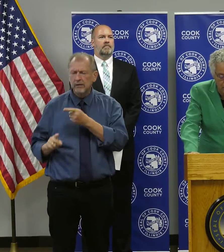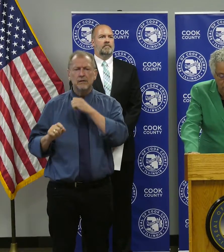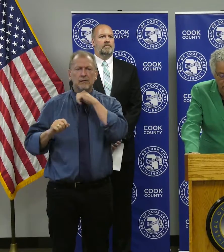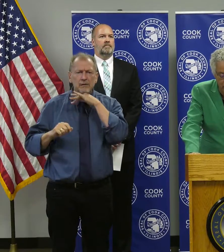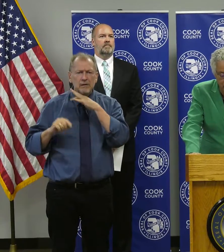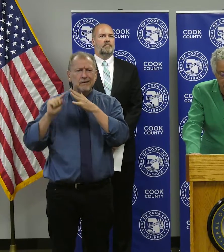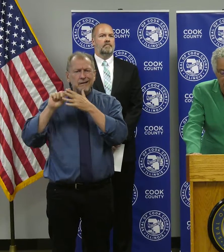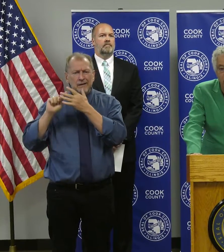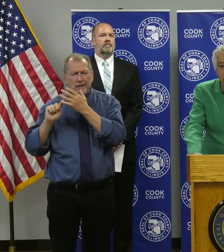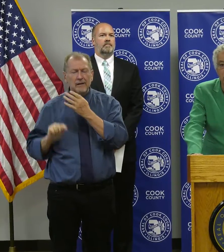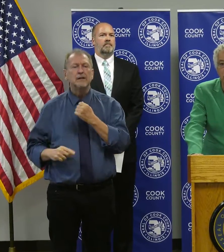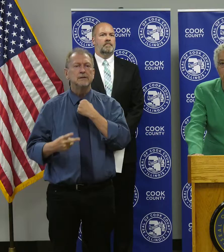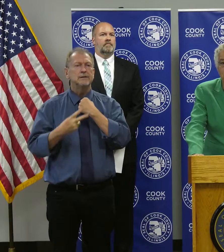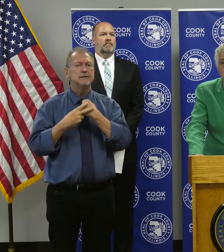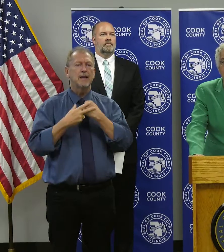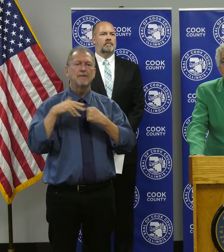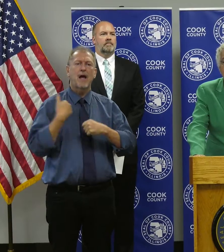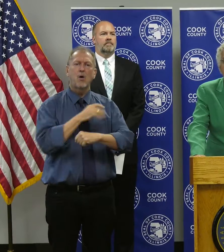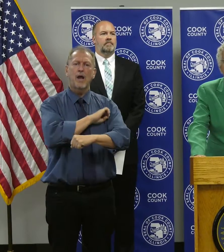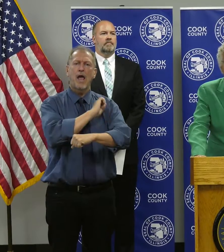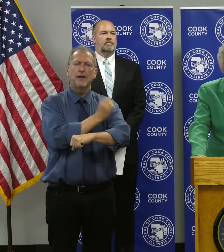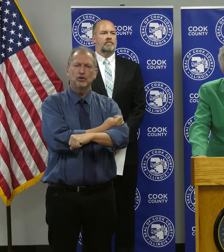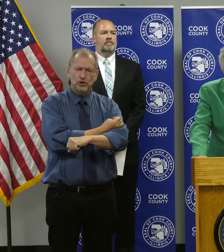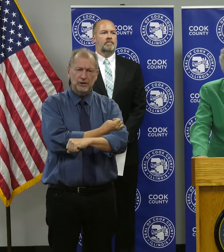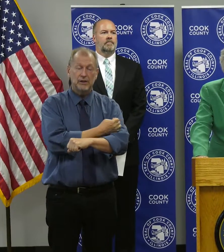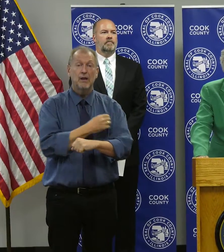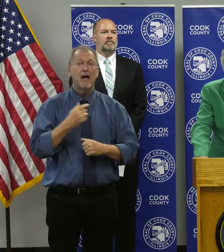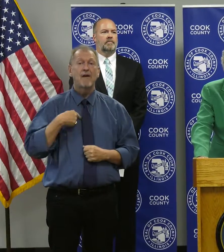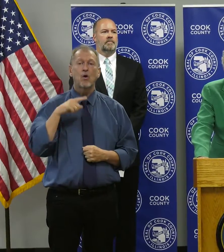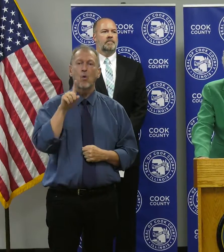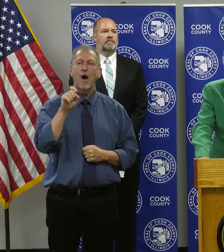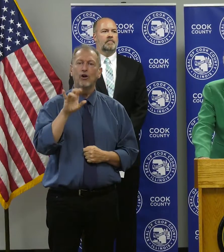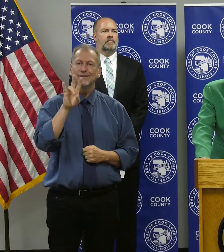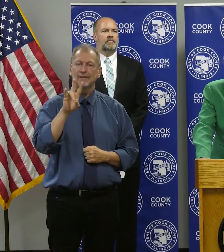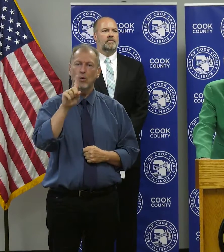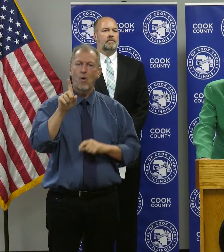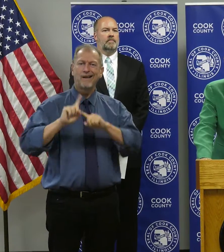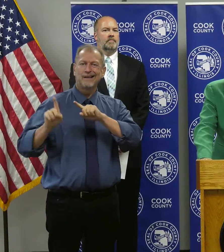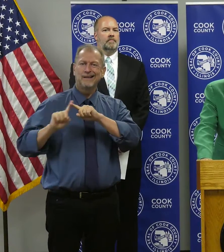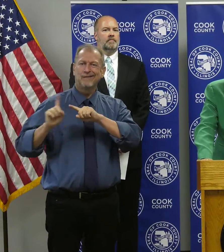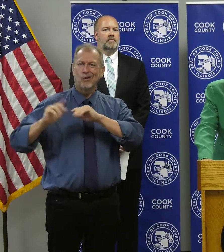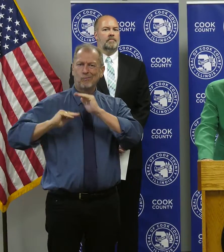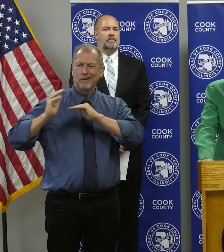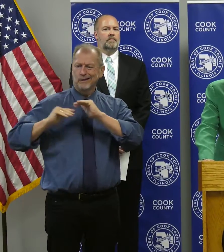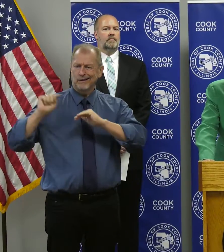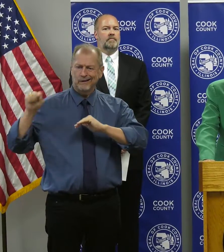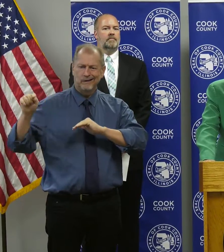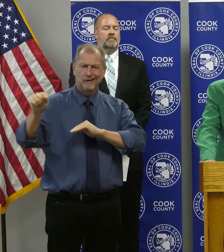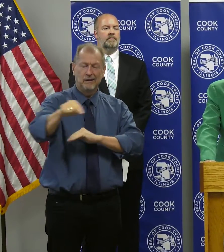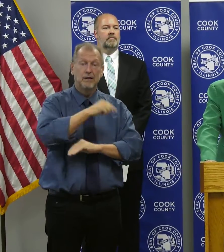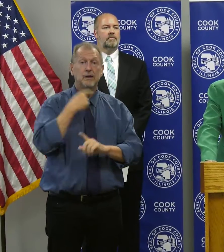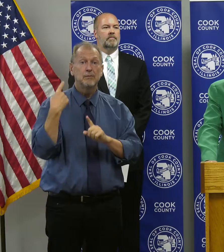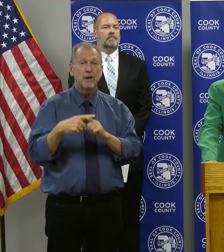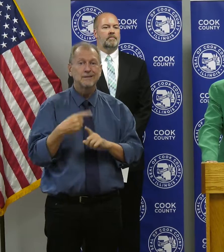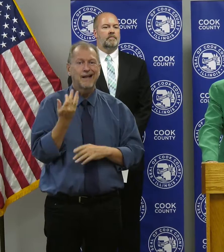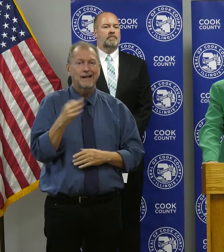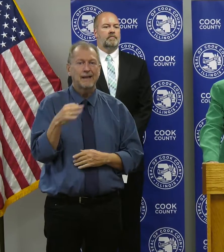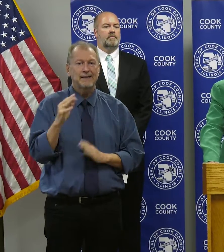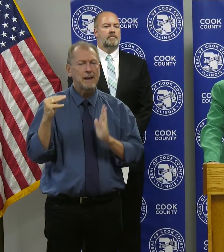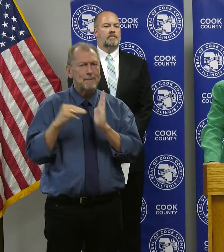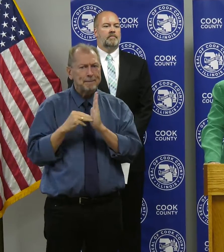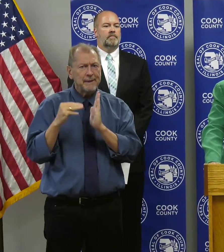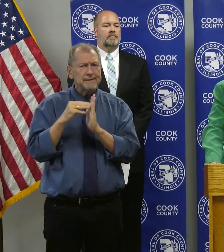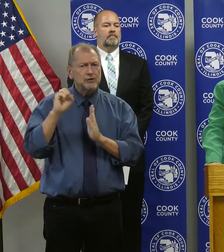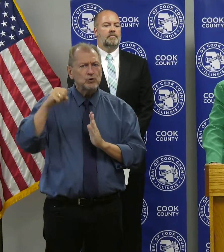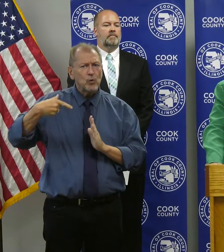impact on the county's energy use across 171 buildings and 19 million square feet of space.